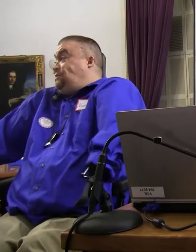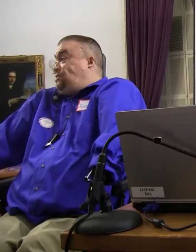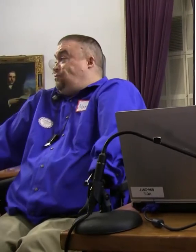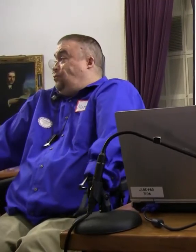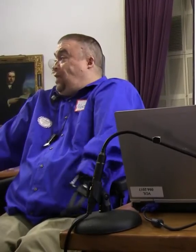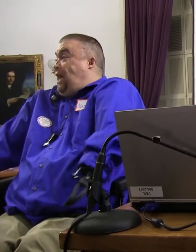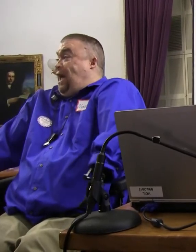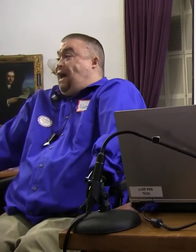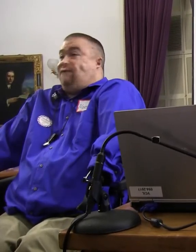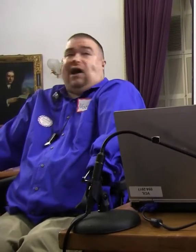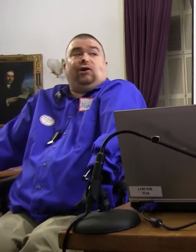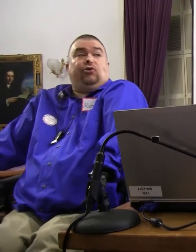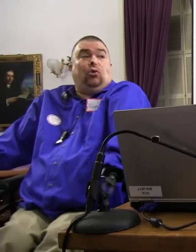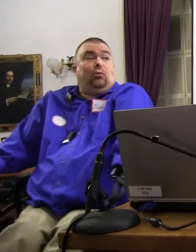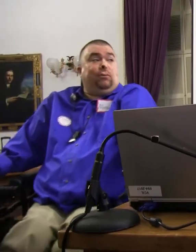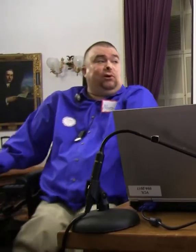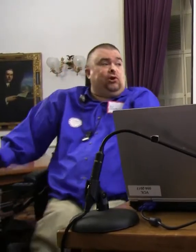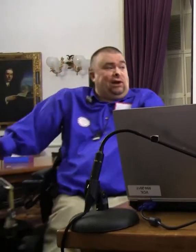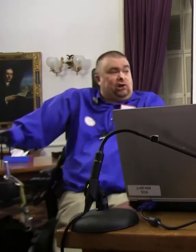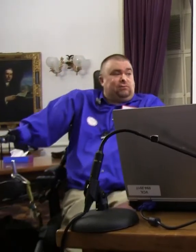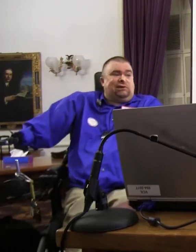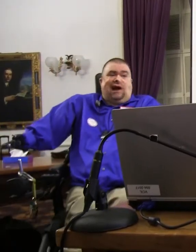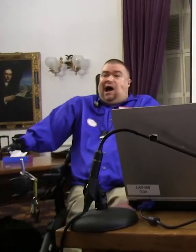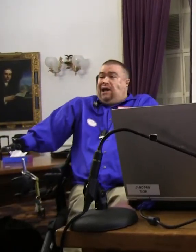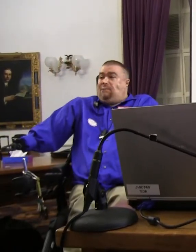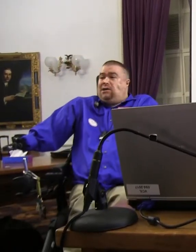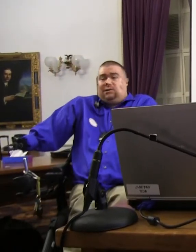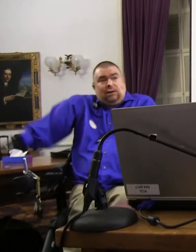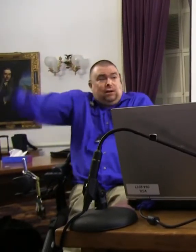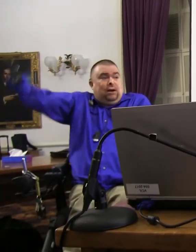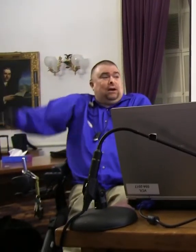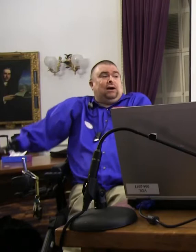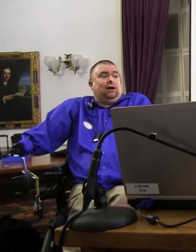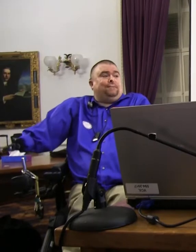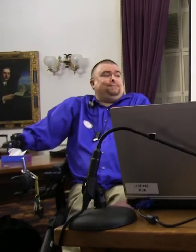So that's what I have. don't know what we're doing in terms of time.